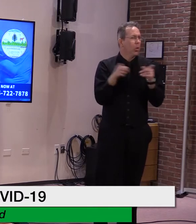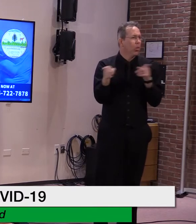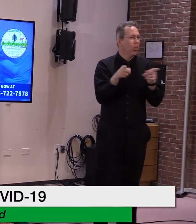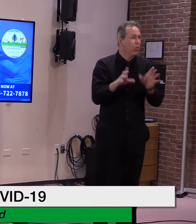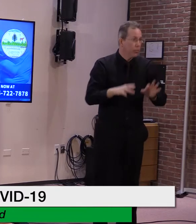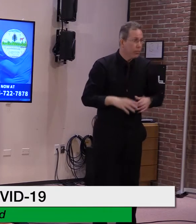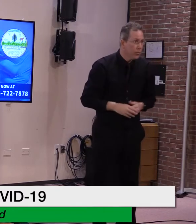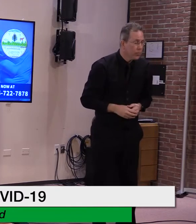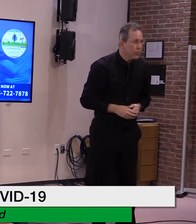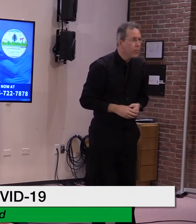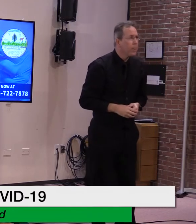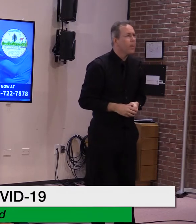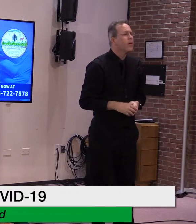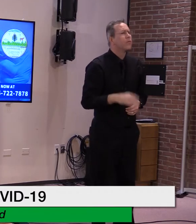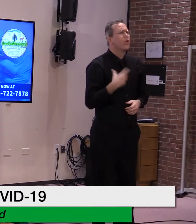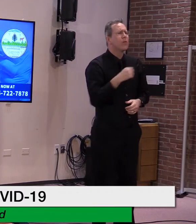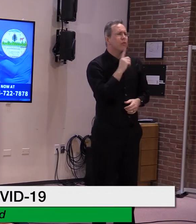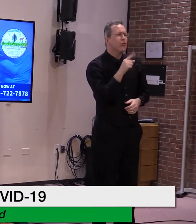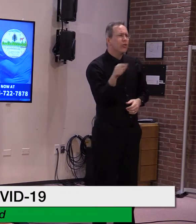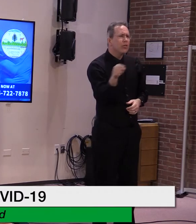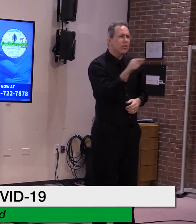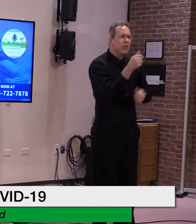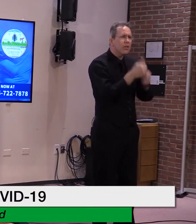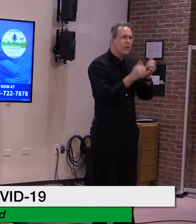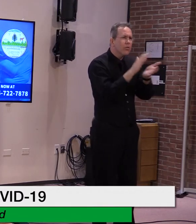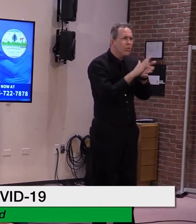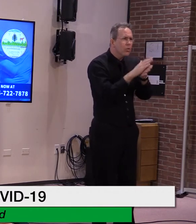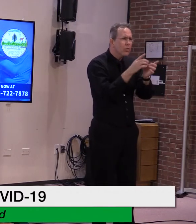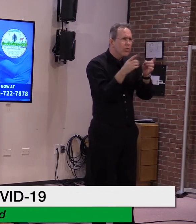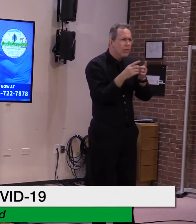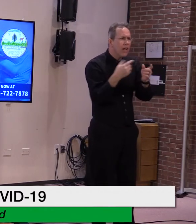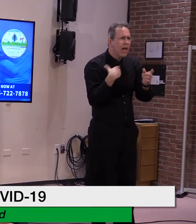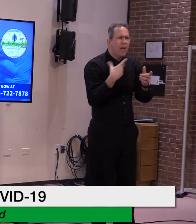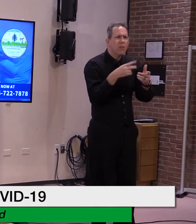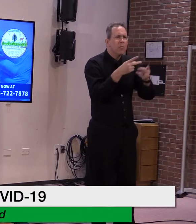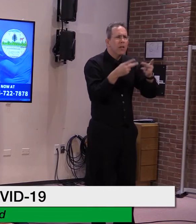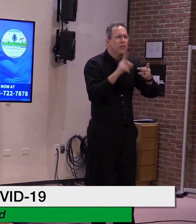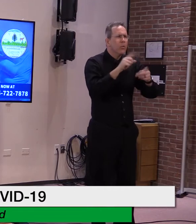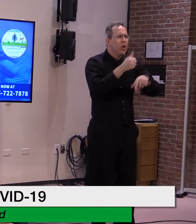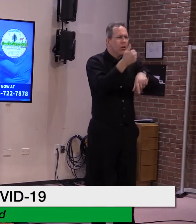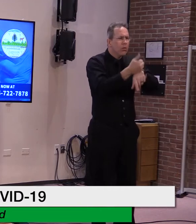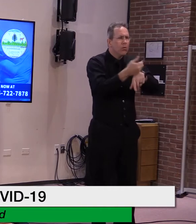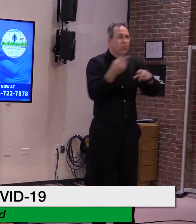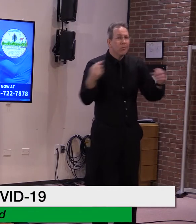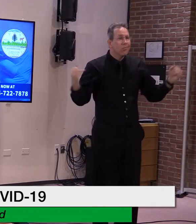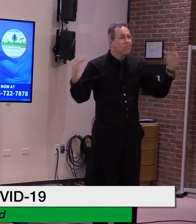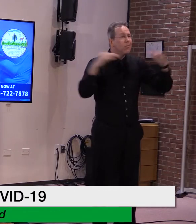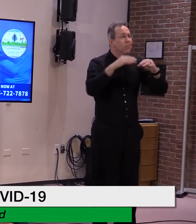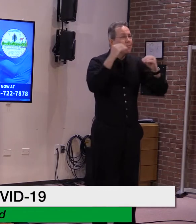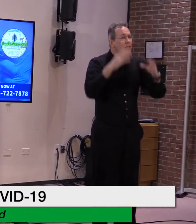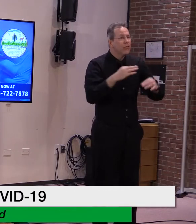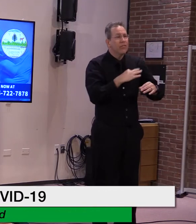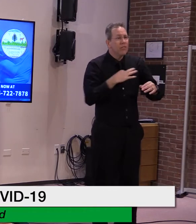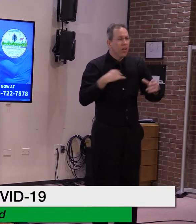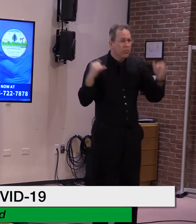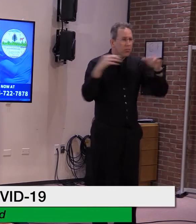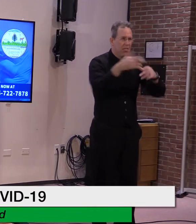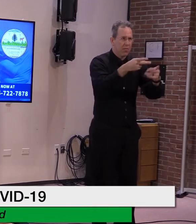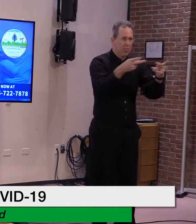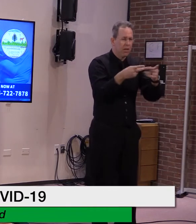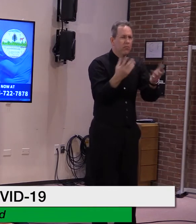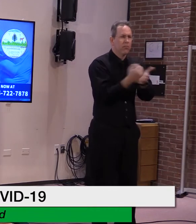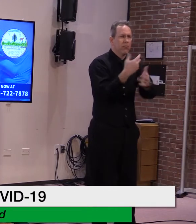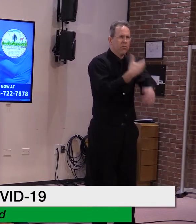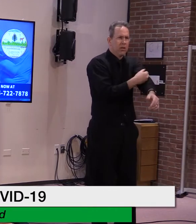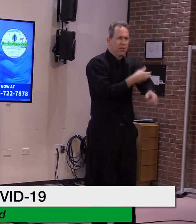over the next few weeks. While they have instructions, some educators may not see sites near them in the system to